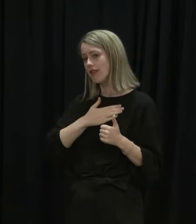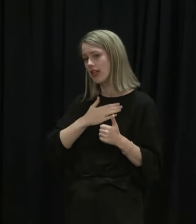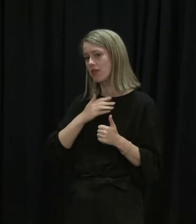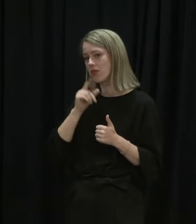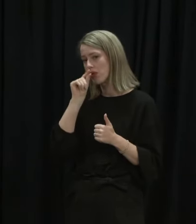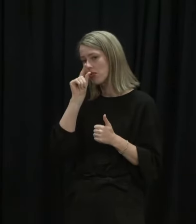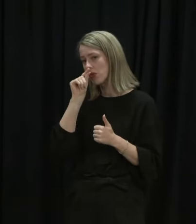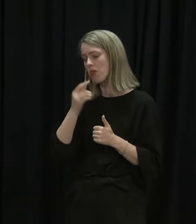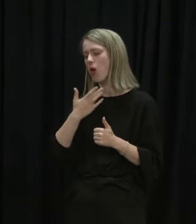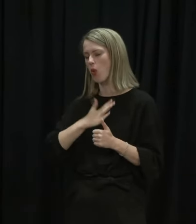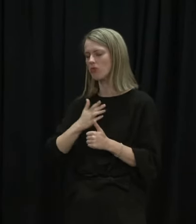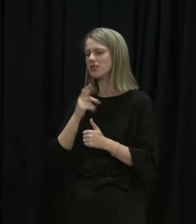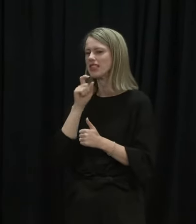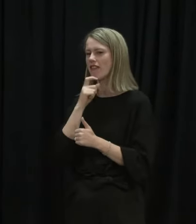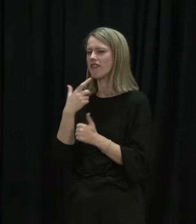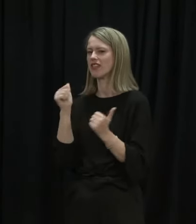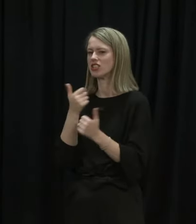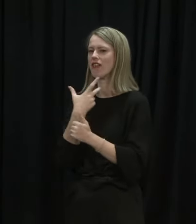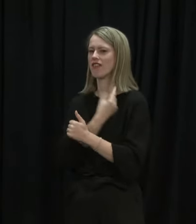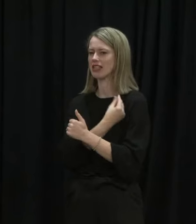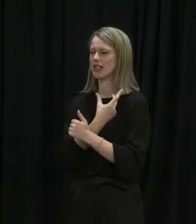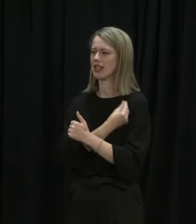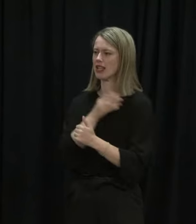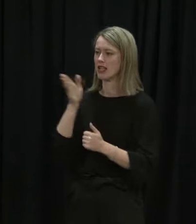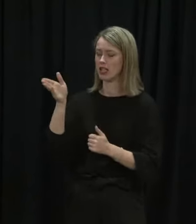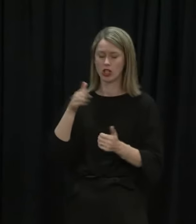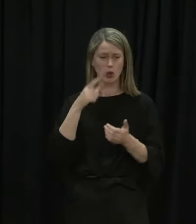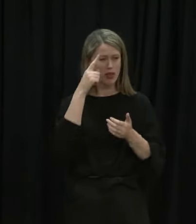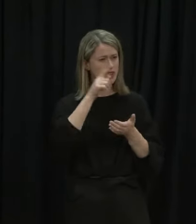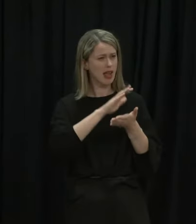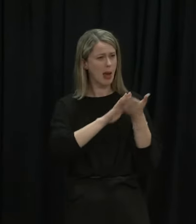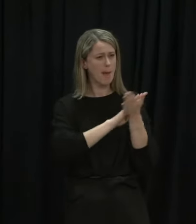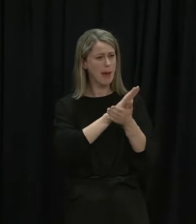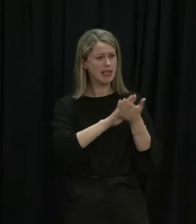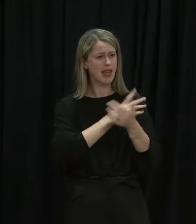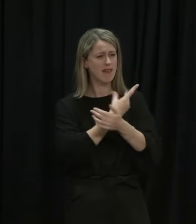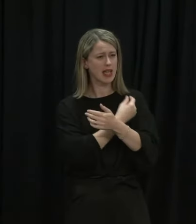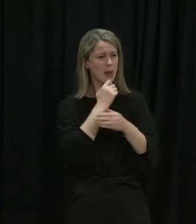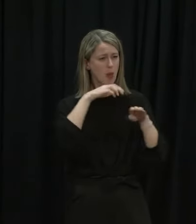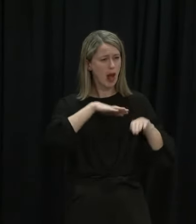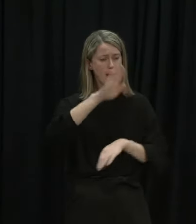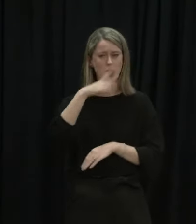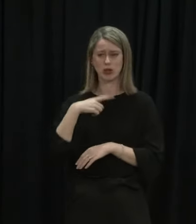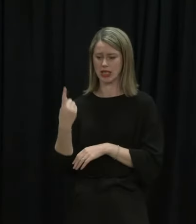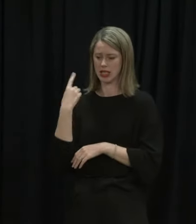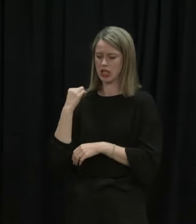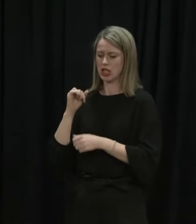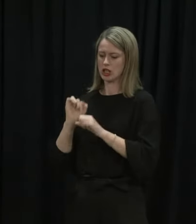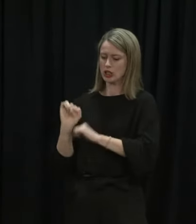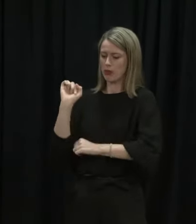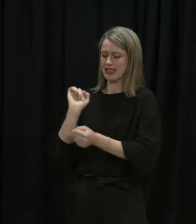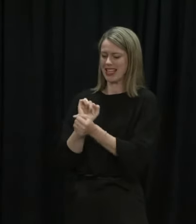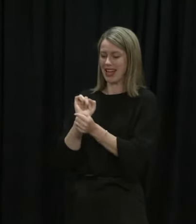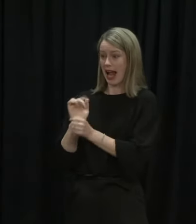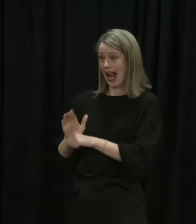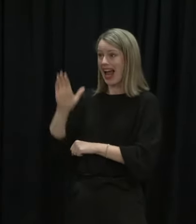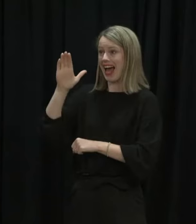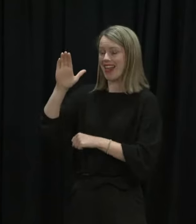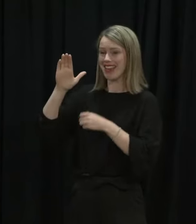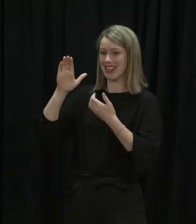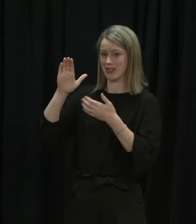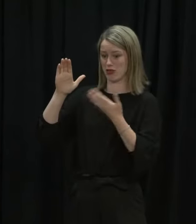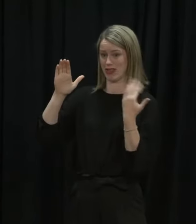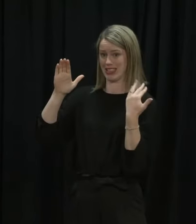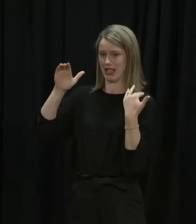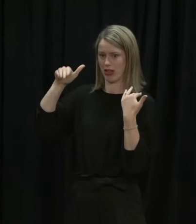likely to want to have vaccinated staff. That will drive the vaccine rate up because after Super Saturday we've seen three days of 10k first doses and about 32k second doses